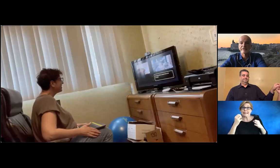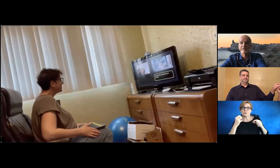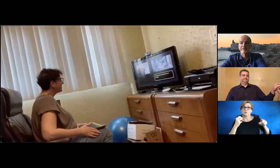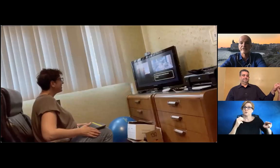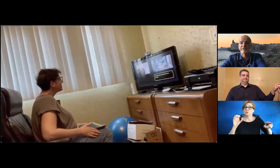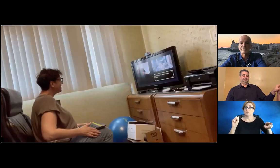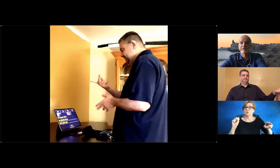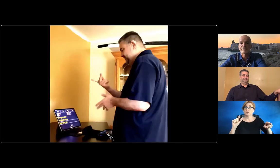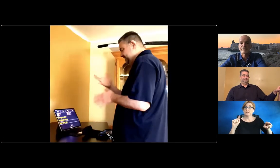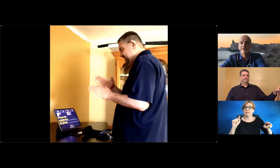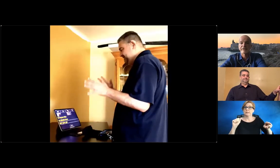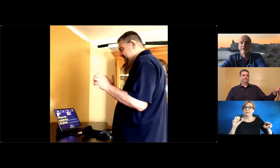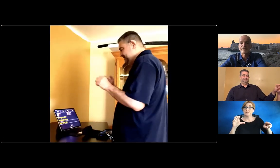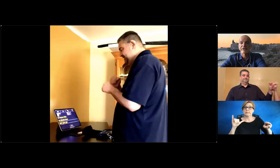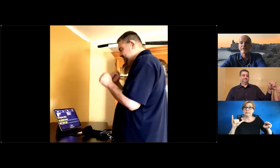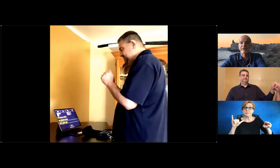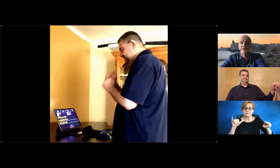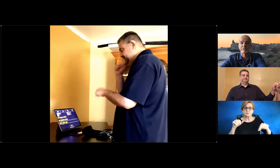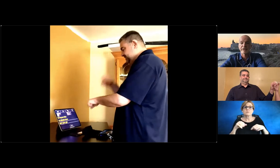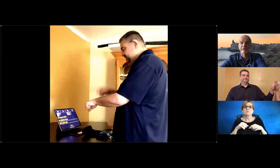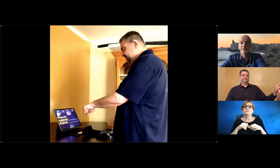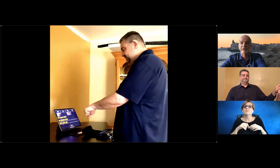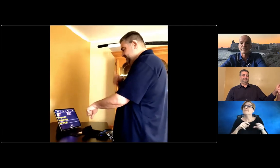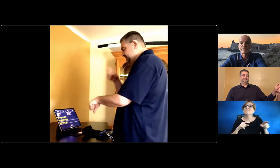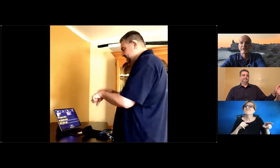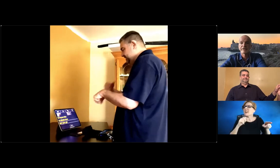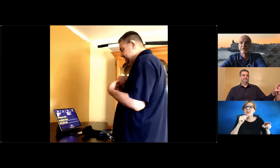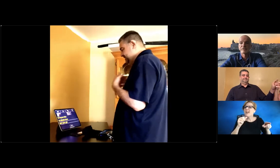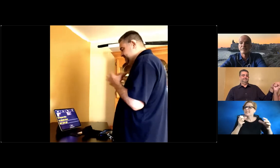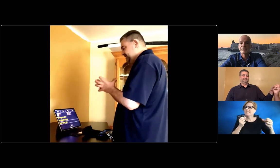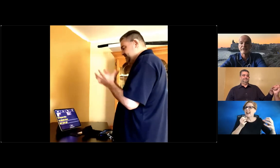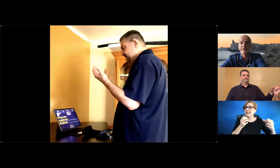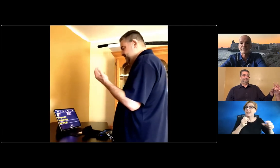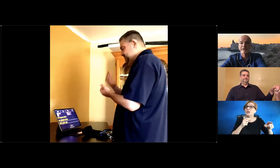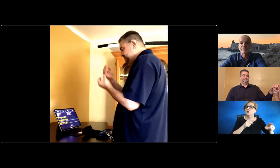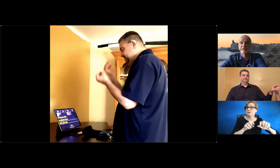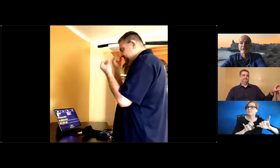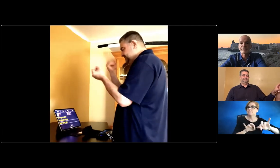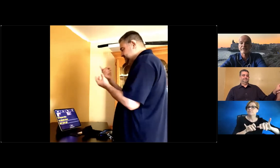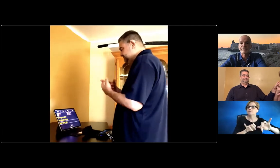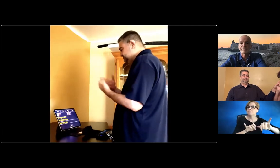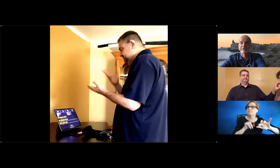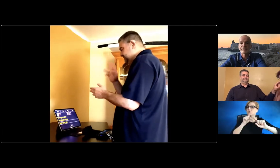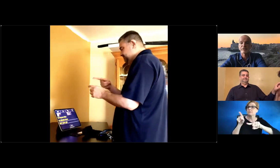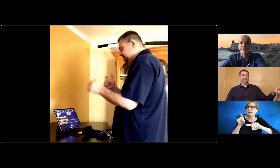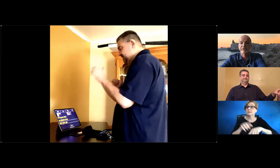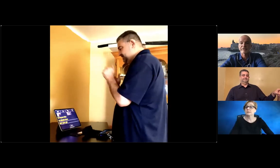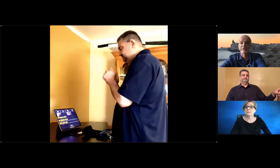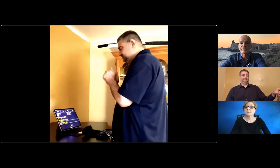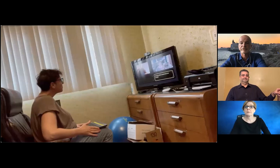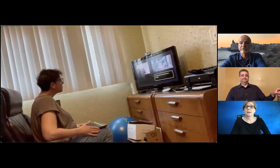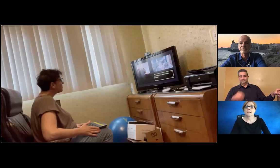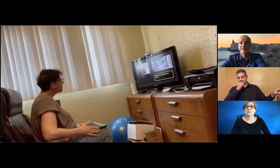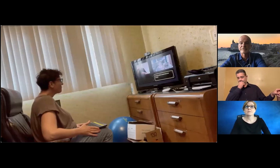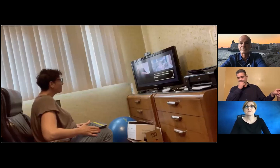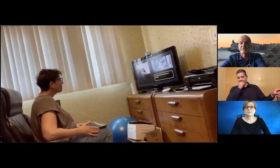And Stacey, instead of signing back to Brian, she will be typing instead. And Brian can read